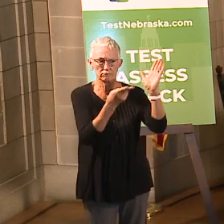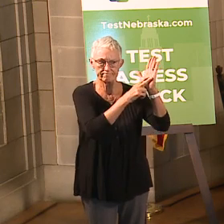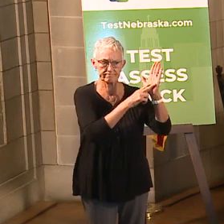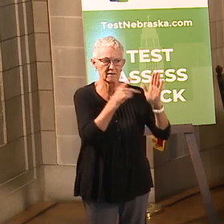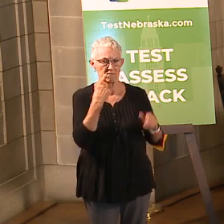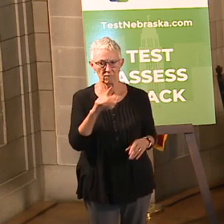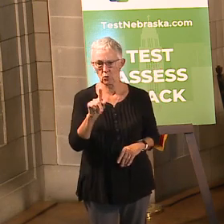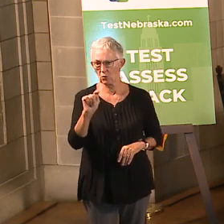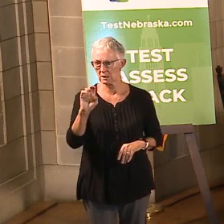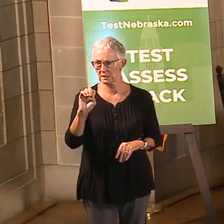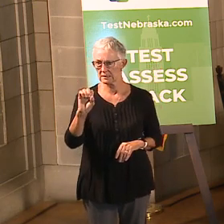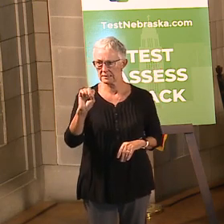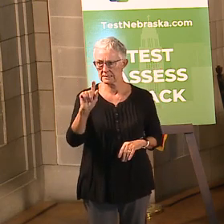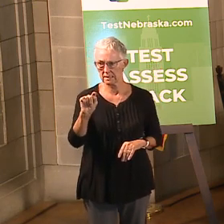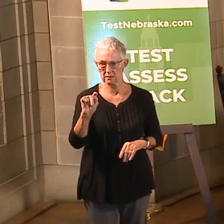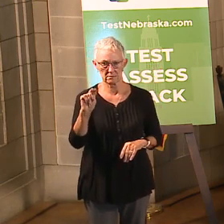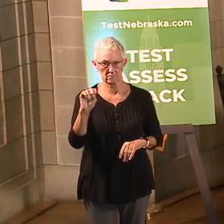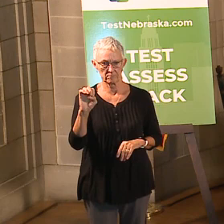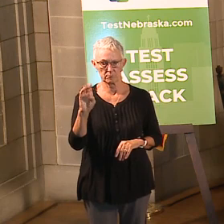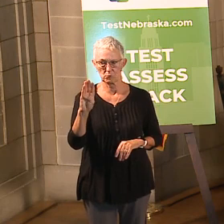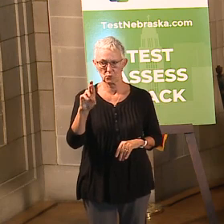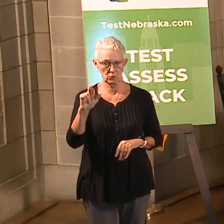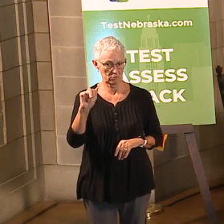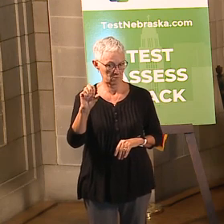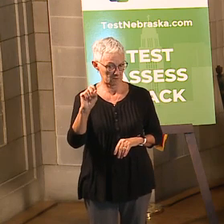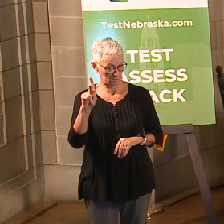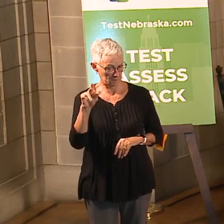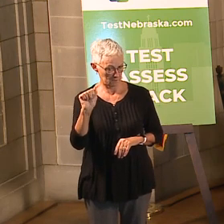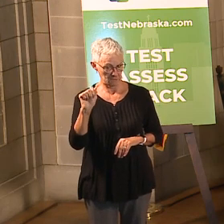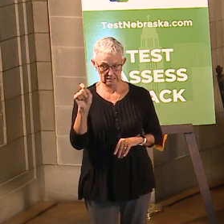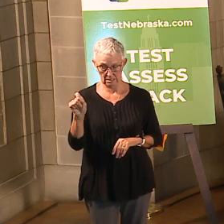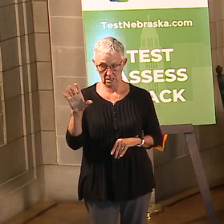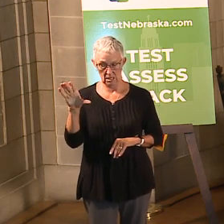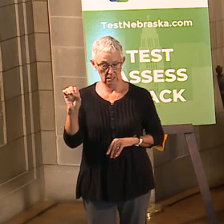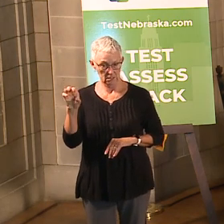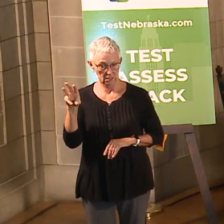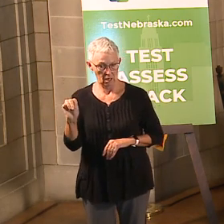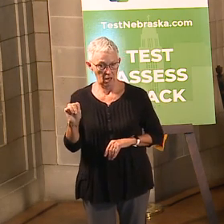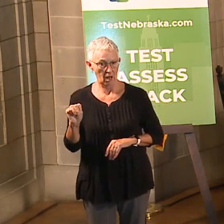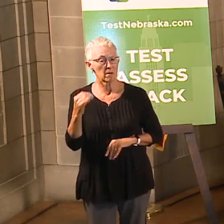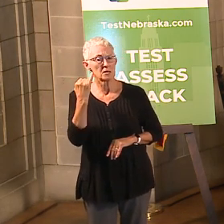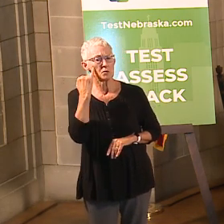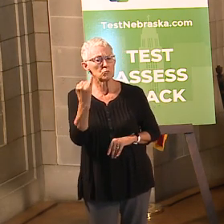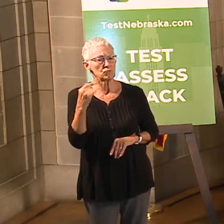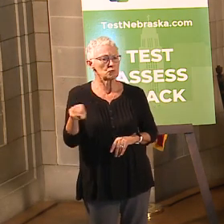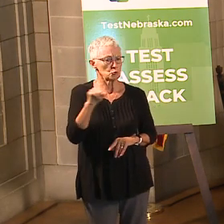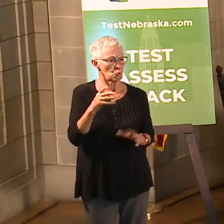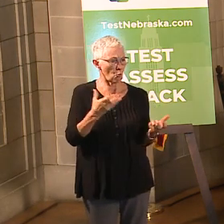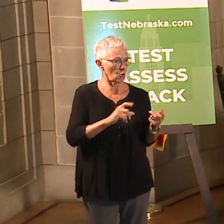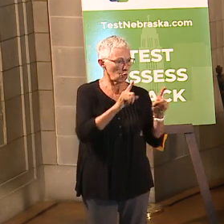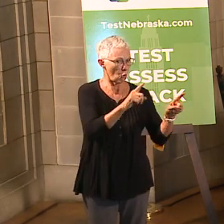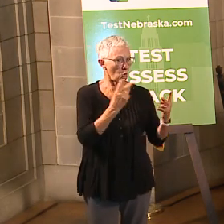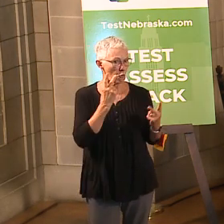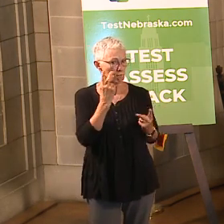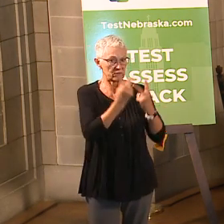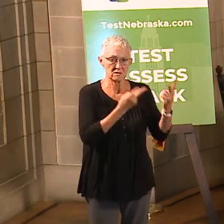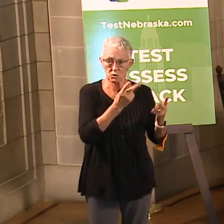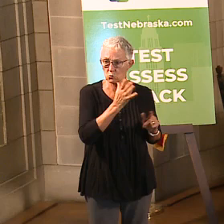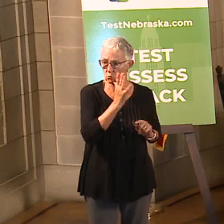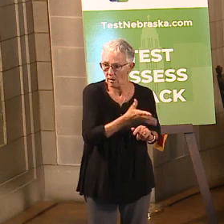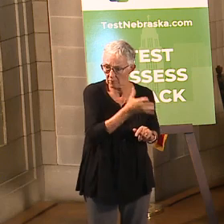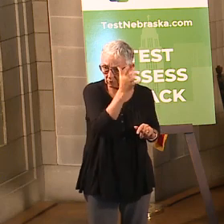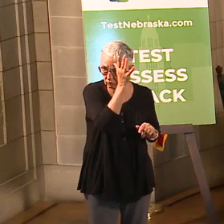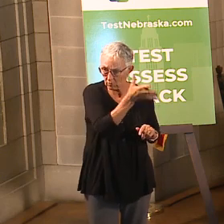if you're going to go, say, see a relative or something like that, and you want to make sure you're not spreading the virus. Great opportunity to go to testnebraska.com,